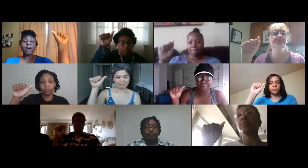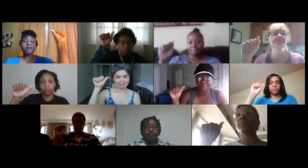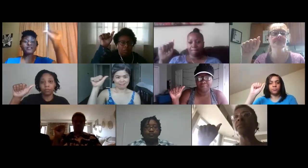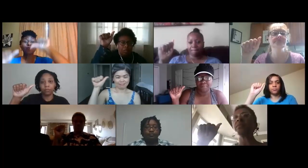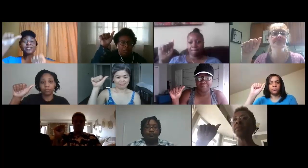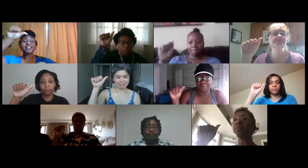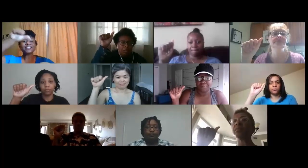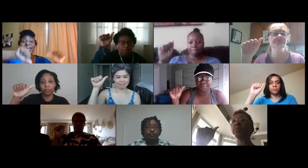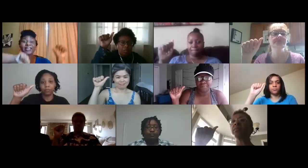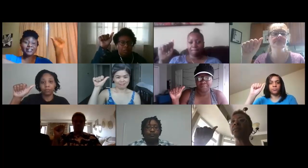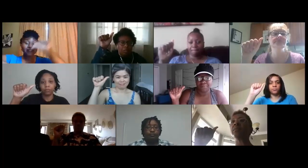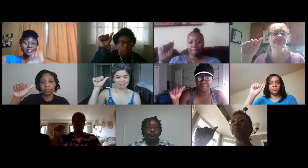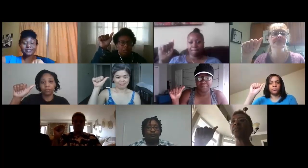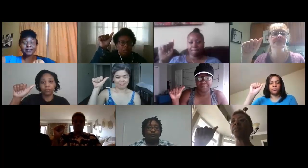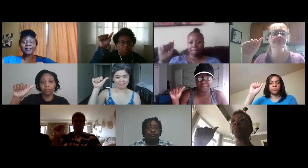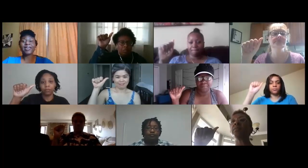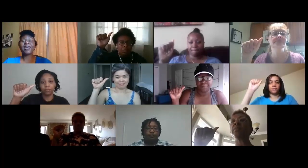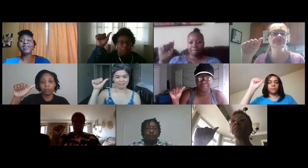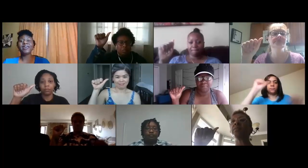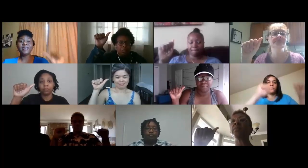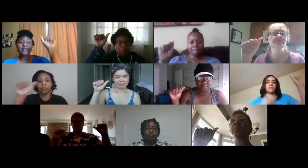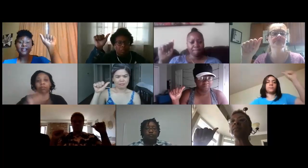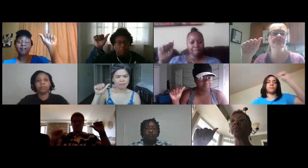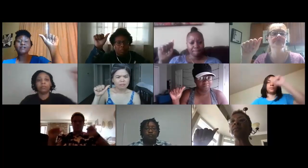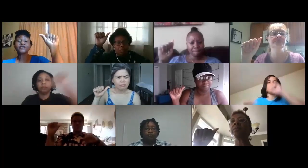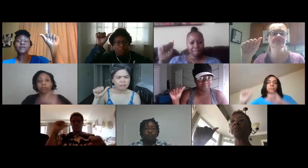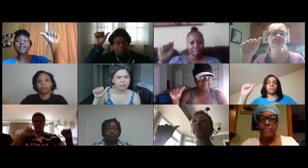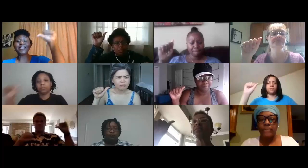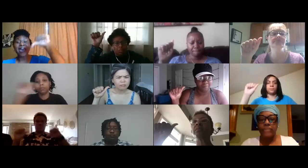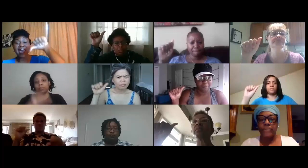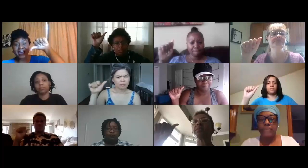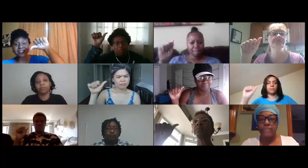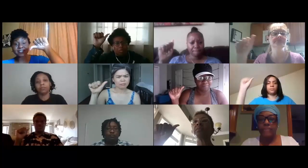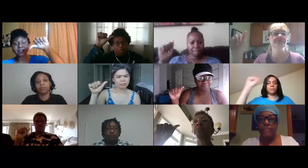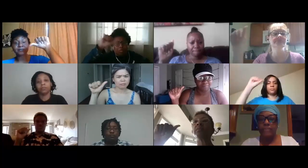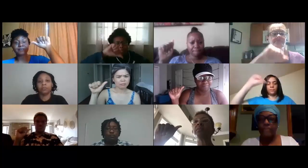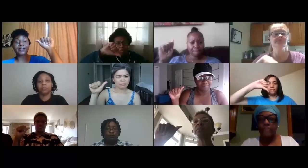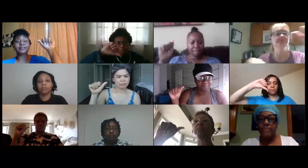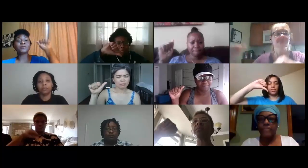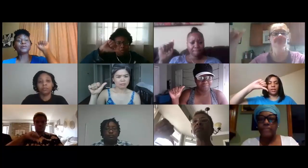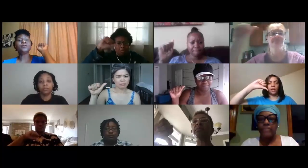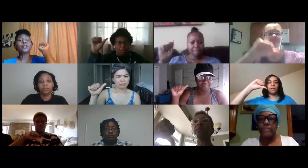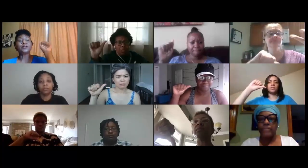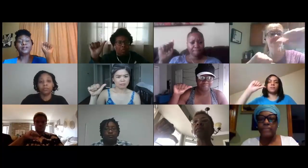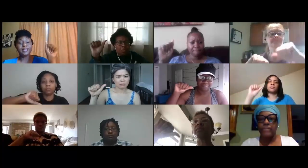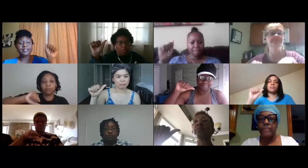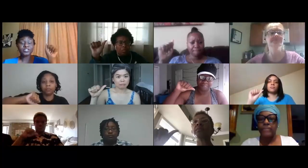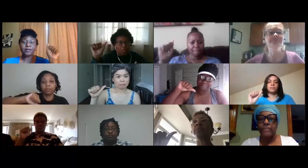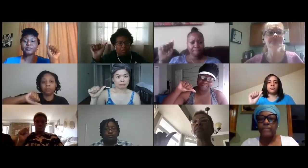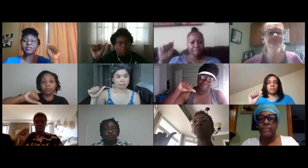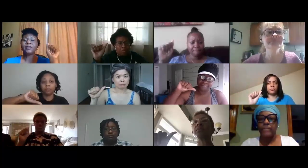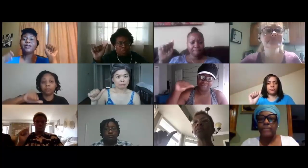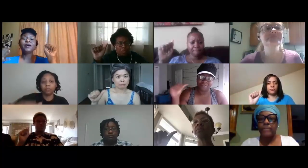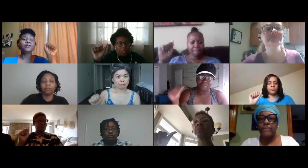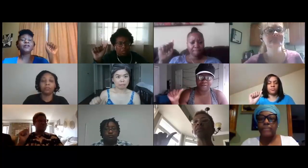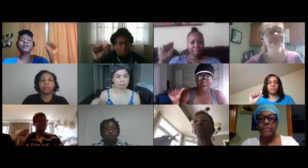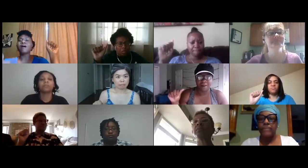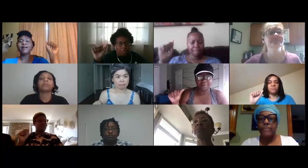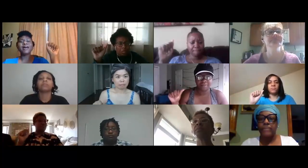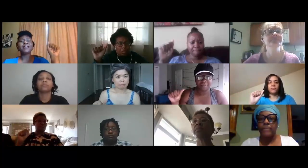also be science a can also be gas right so when you learn handshapes you're learning all kinds